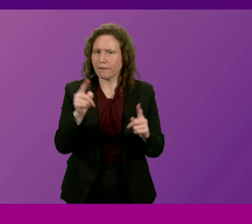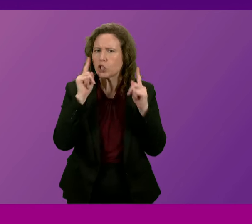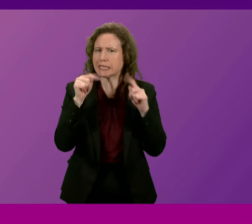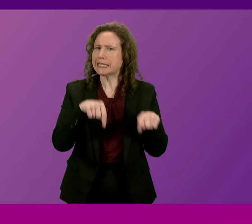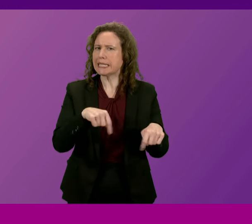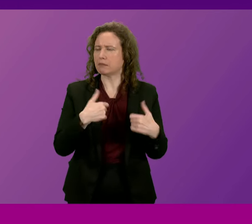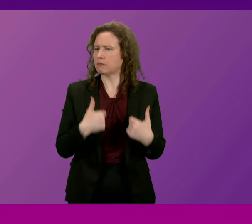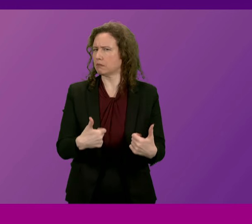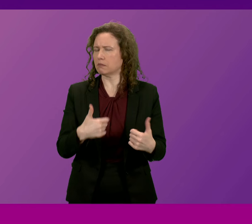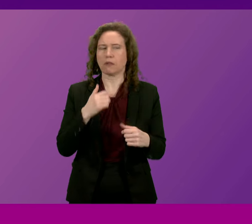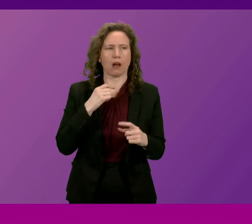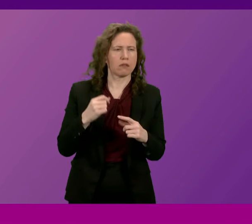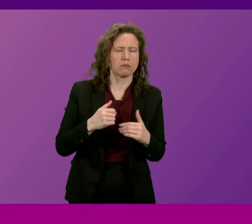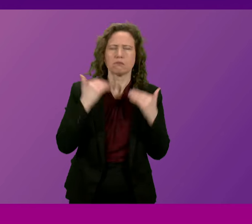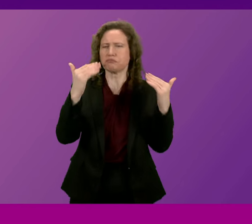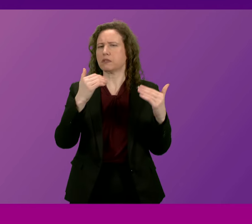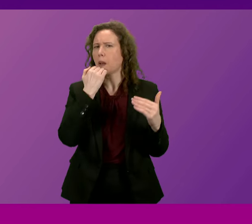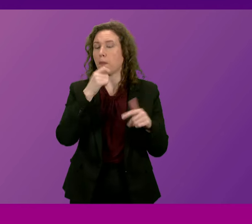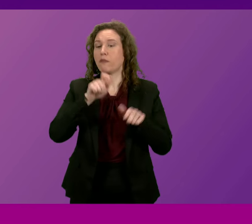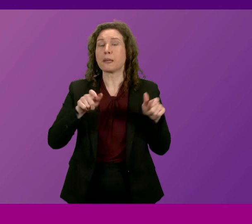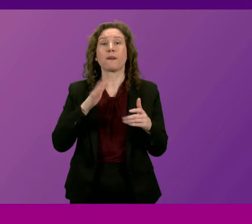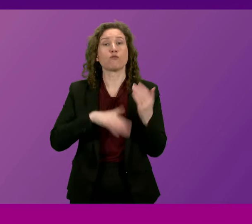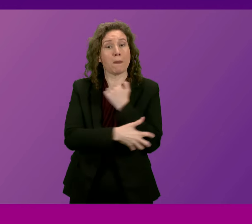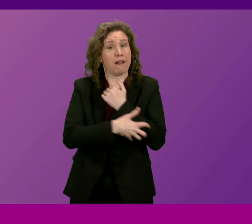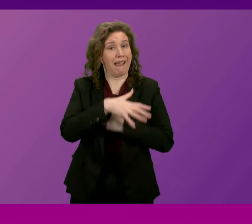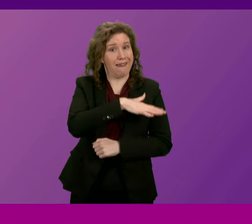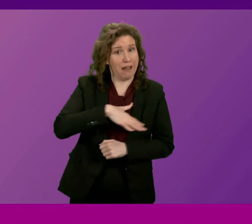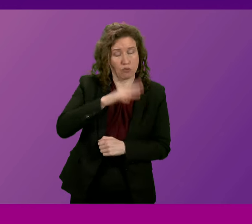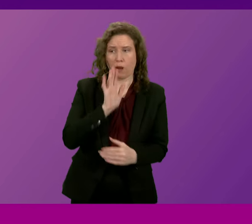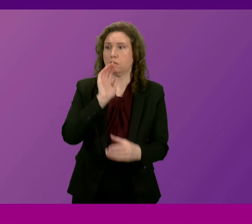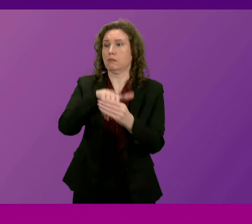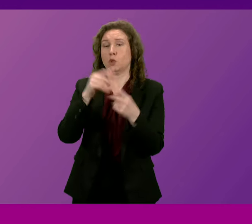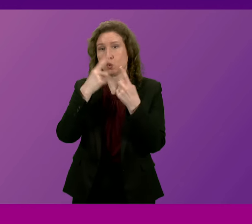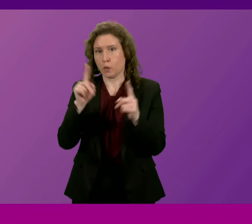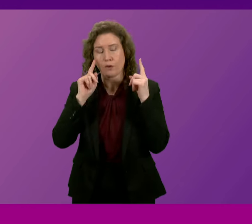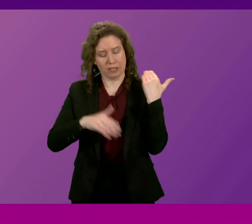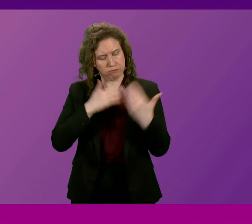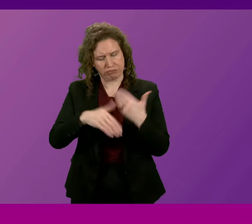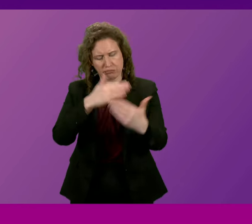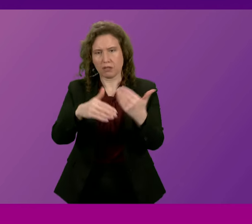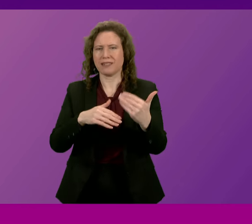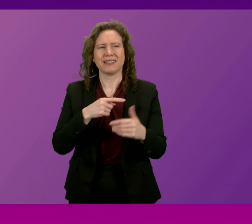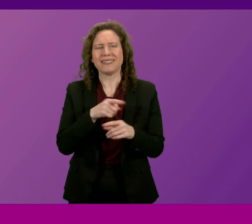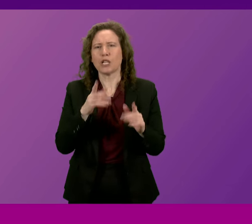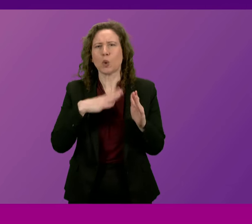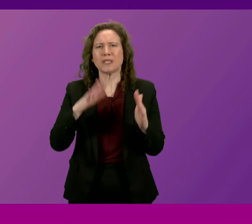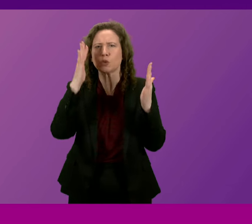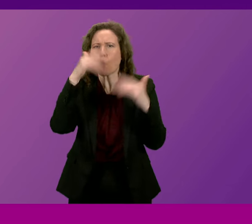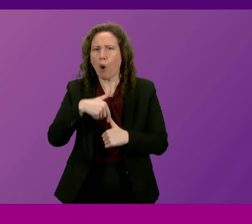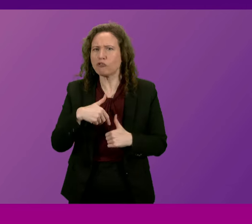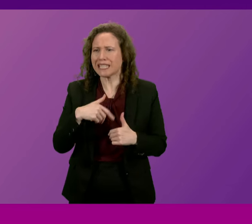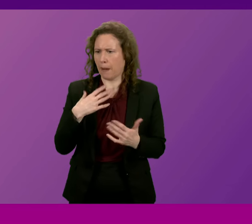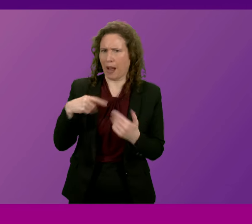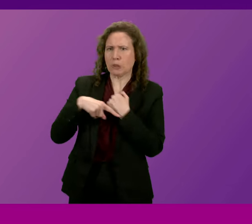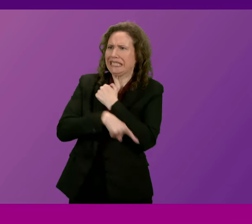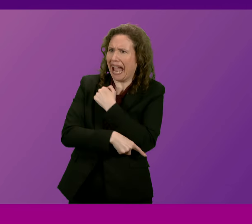and record numbers of Scots from deprived areas securing places at university. And they don't have to face tens